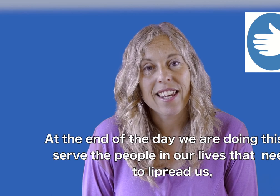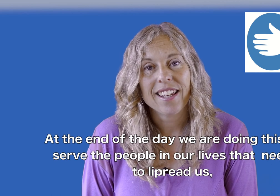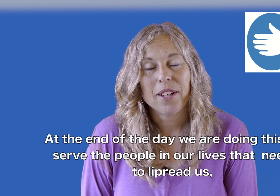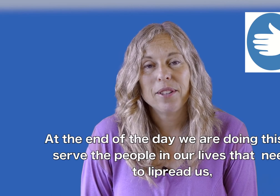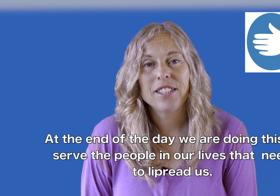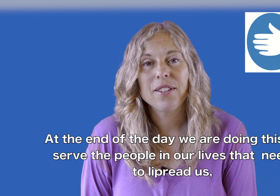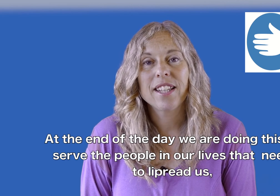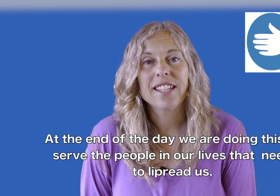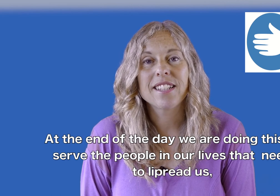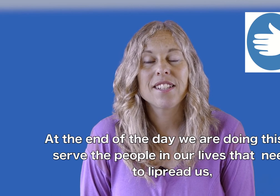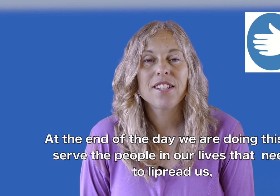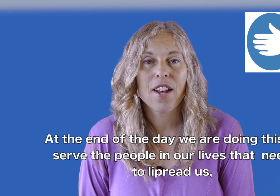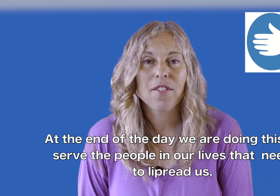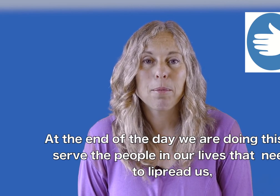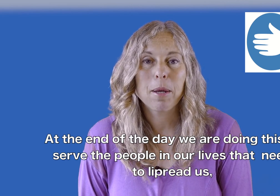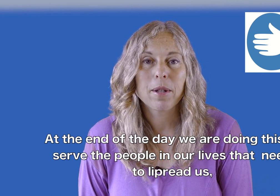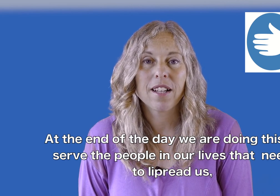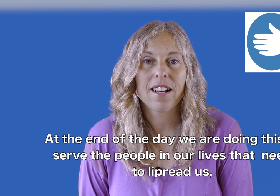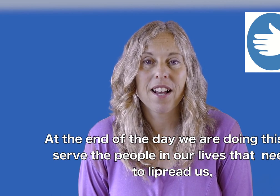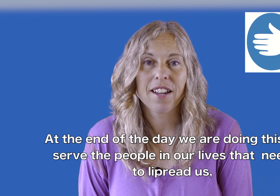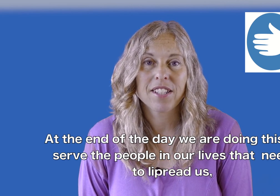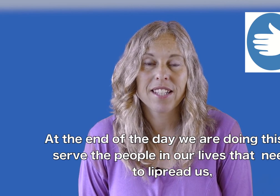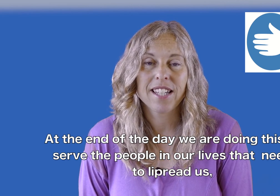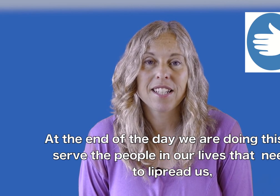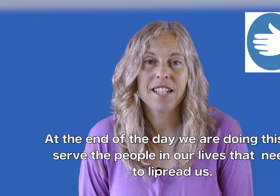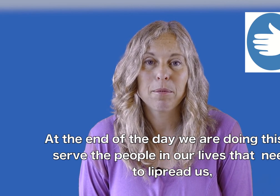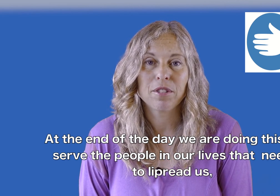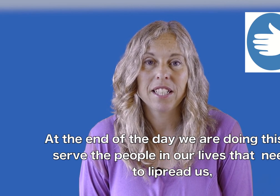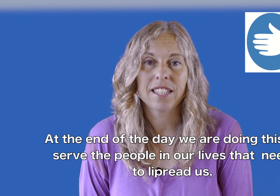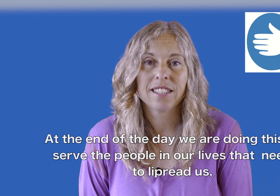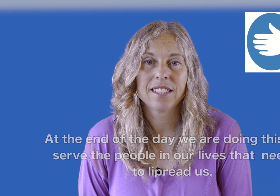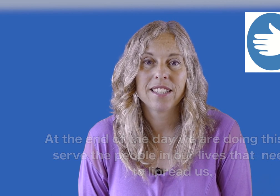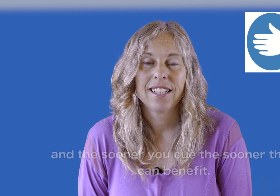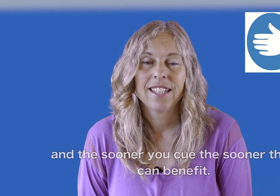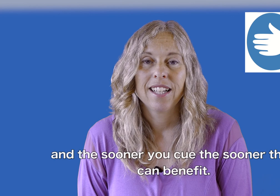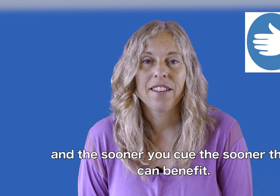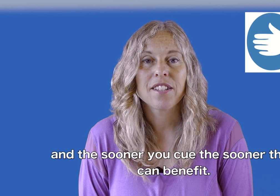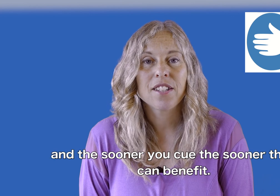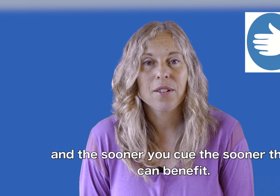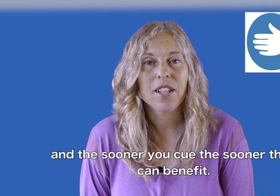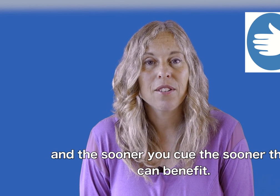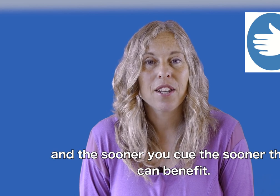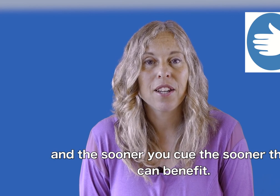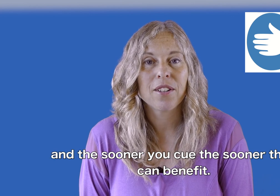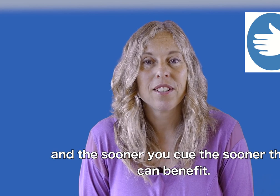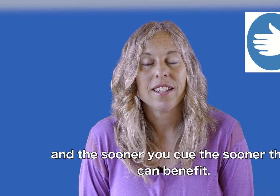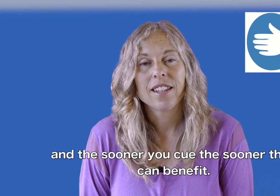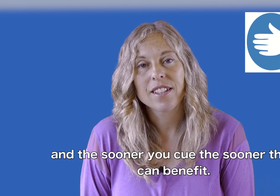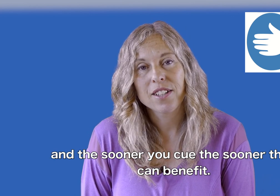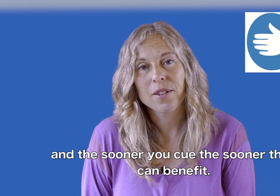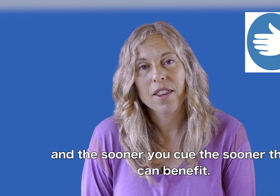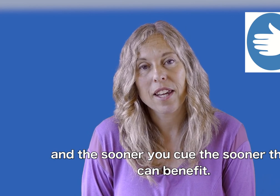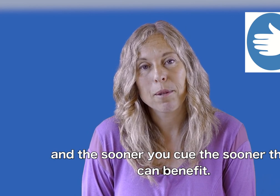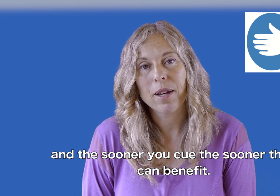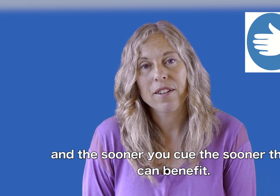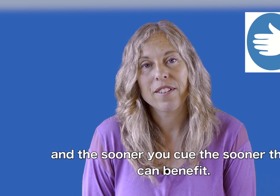we're doing this to serve the people in our lives that need to lip read us and the sooner you cue the sooner they can benefit